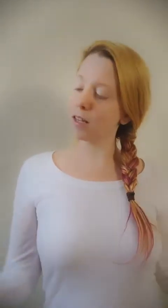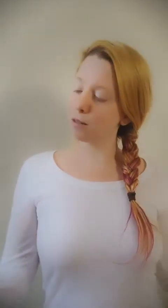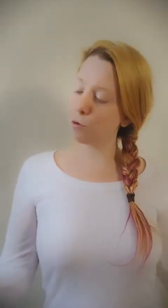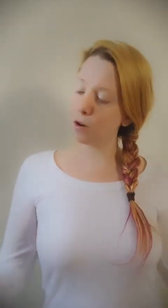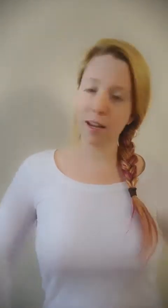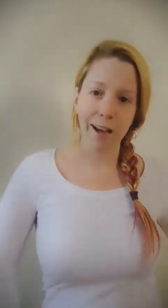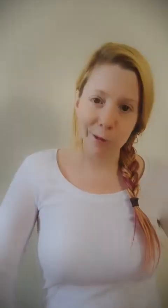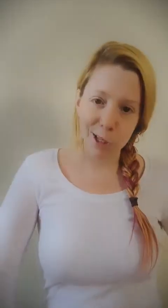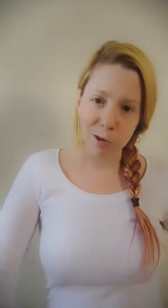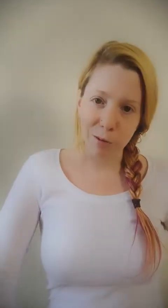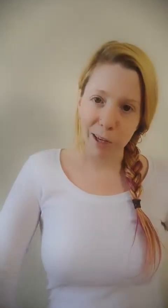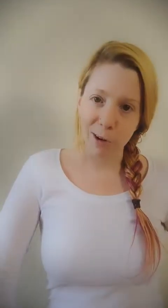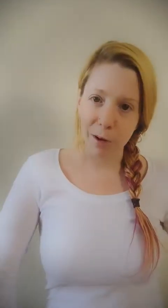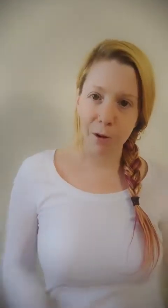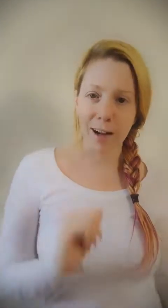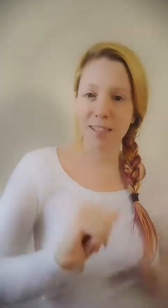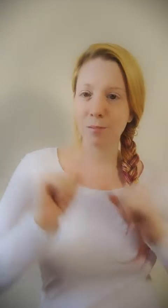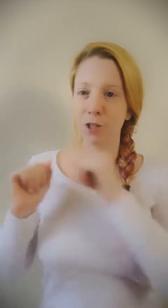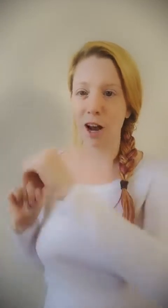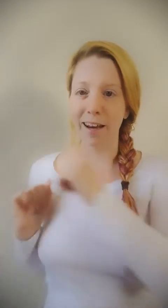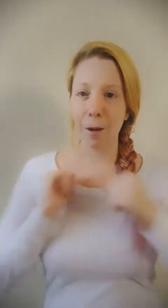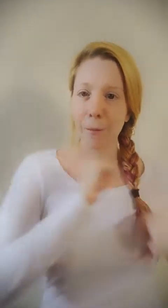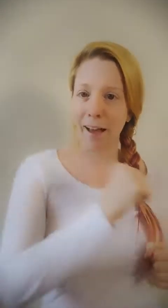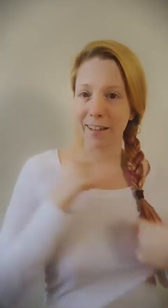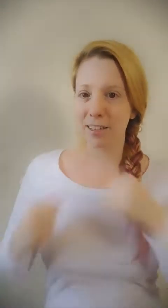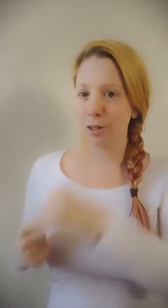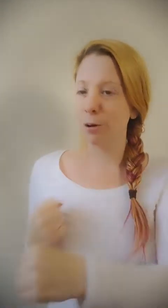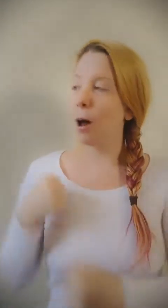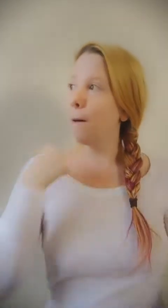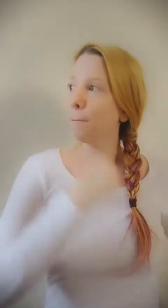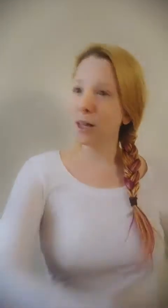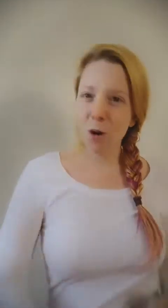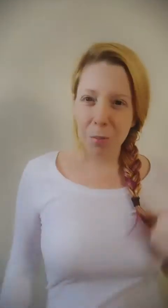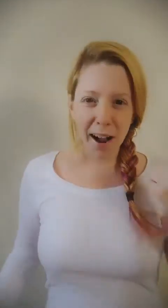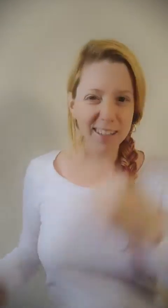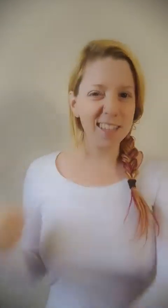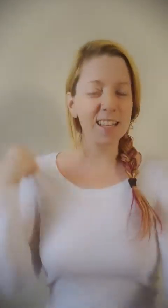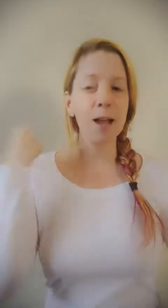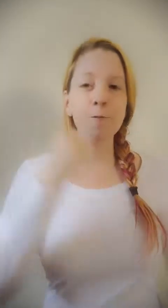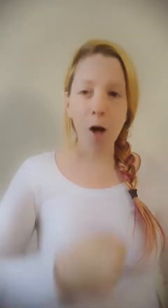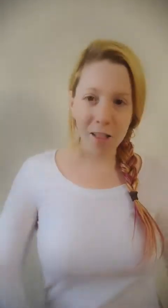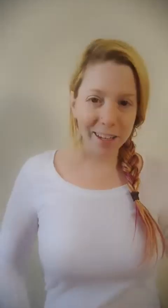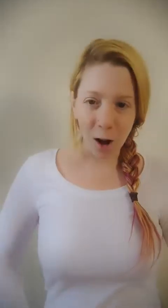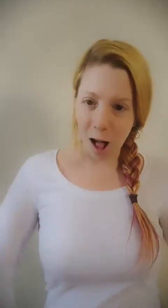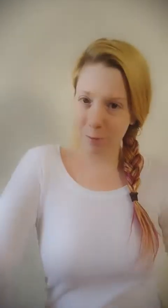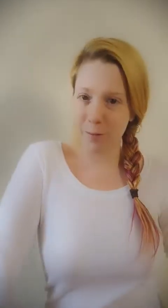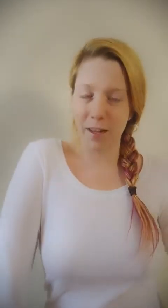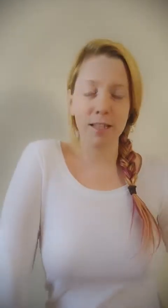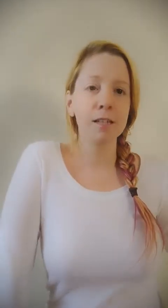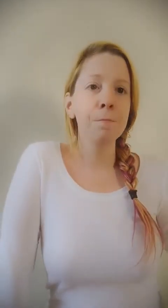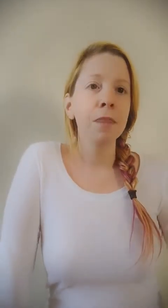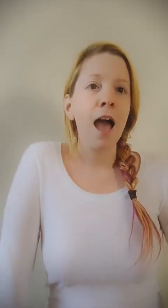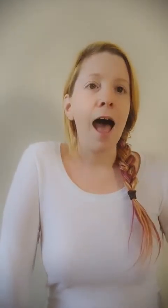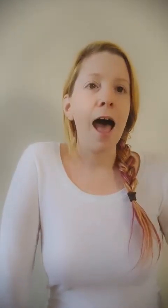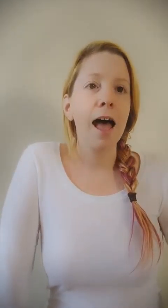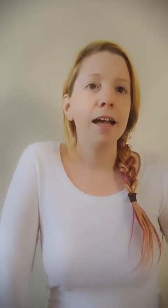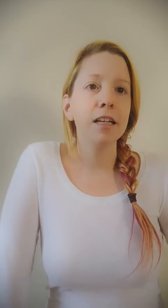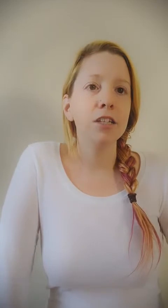this morning, I was doing my yoga practice and trying to get back into my yoga practice as I've fallen off of it. And